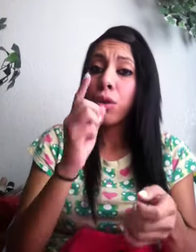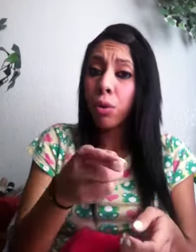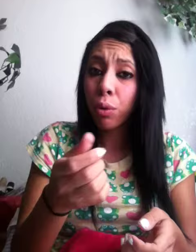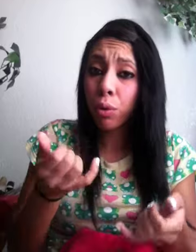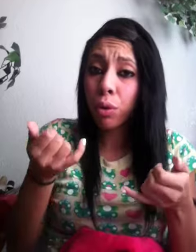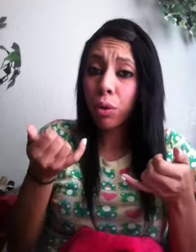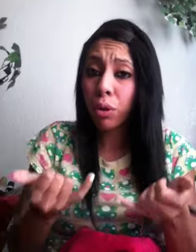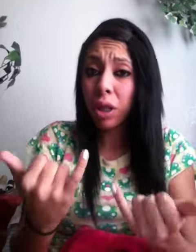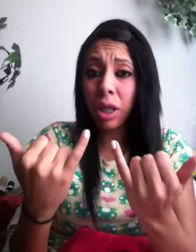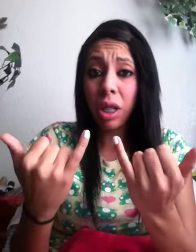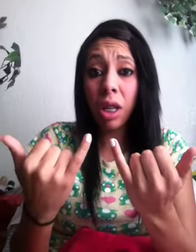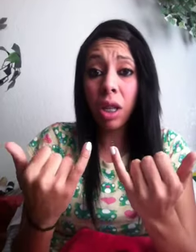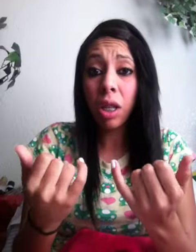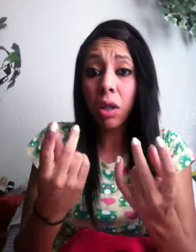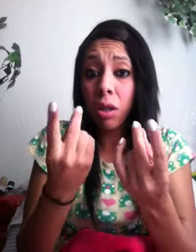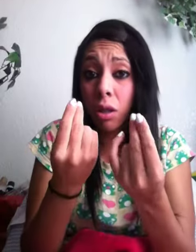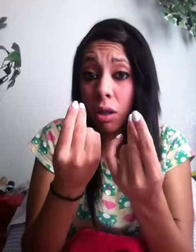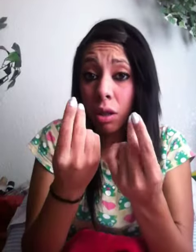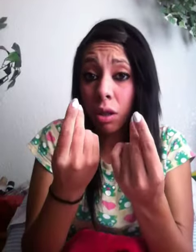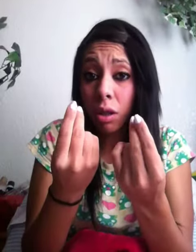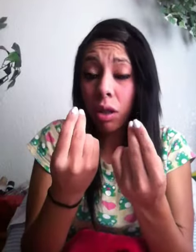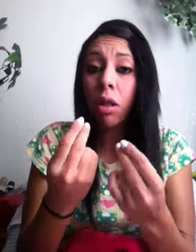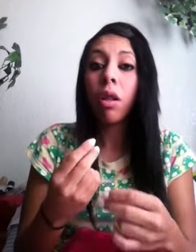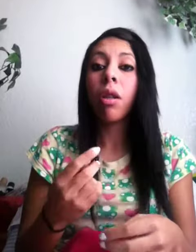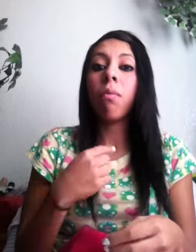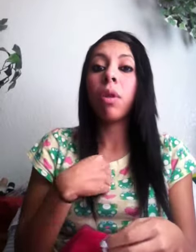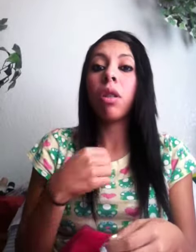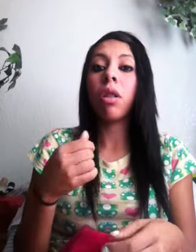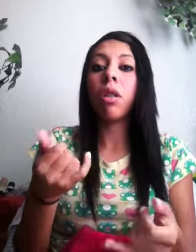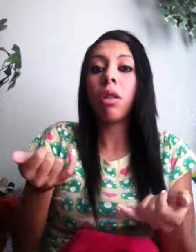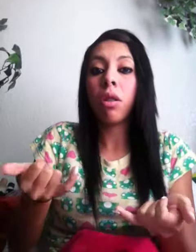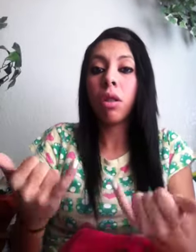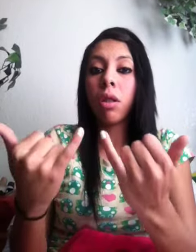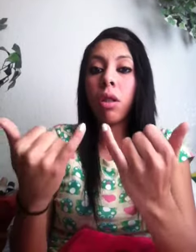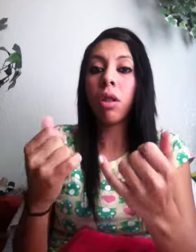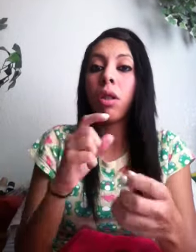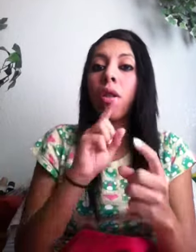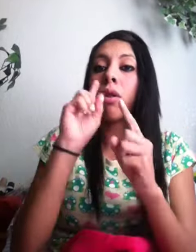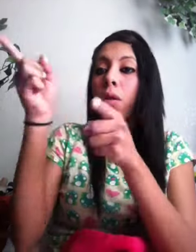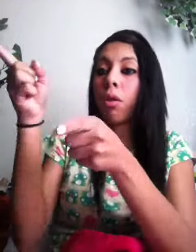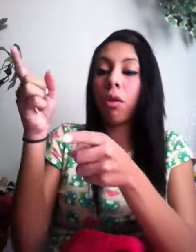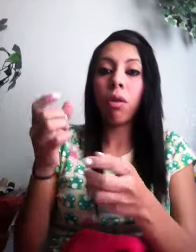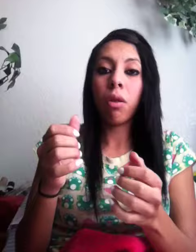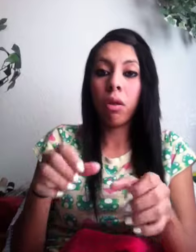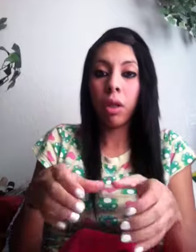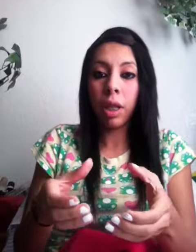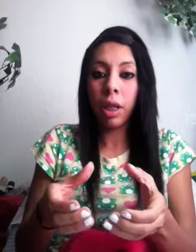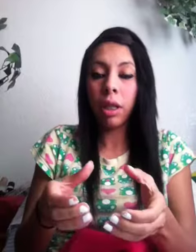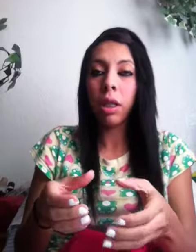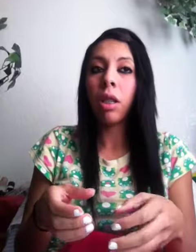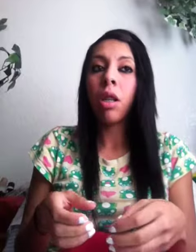I say restore the place and start shooting. I wonder if he's on the ground. Glad I got a little bit afterwards.